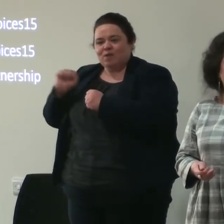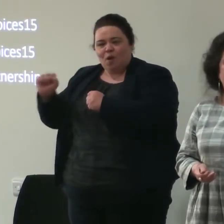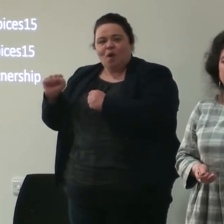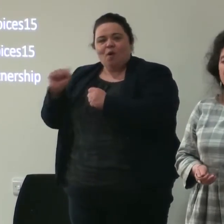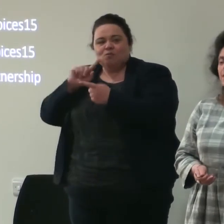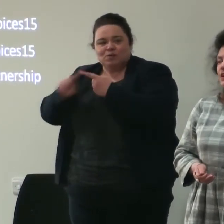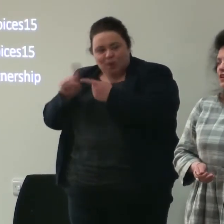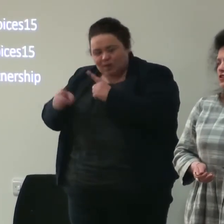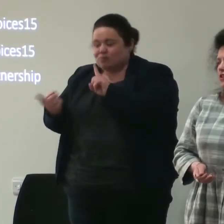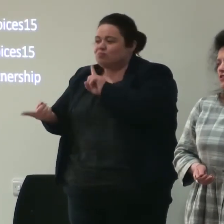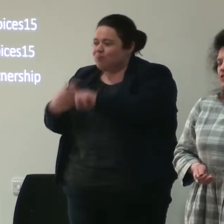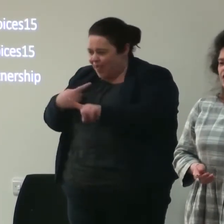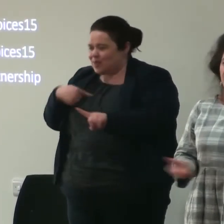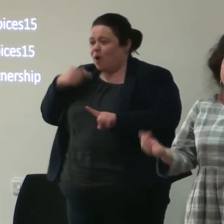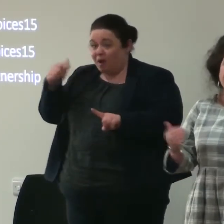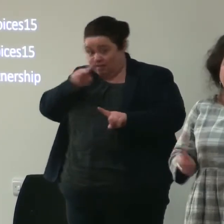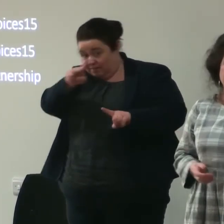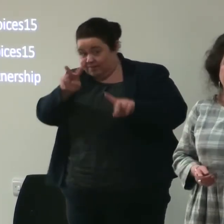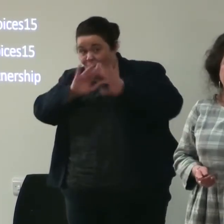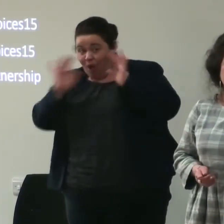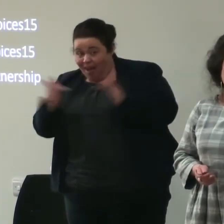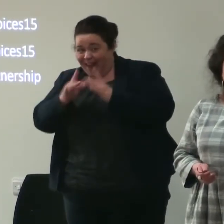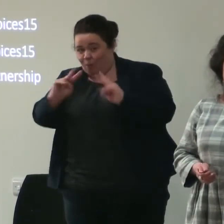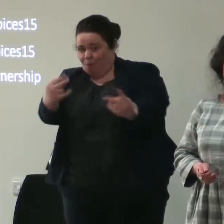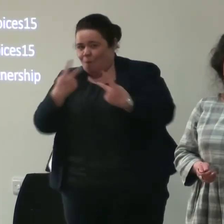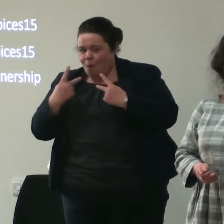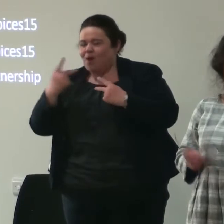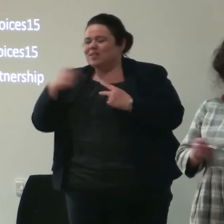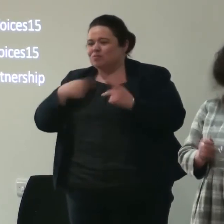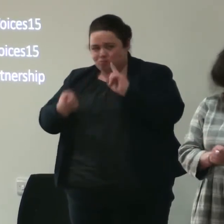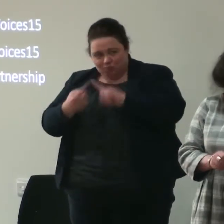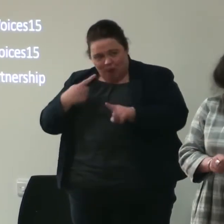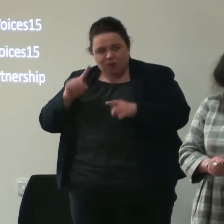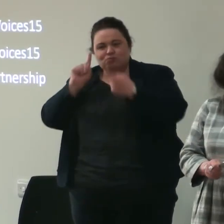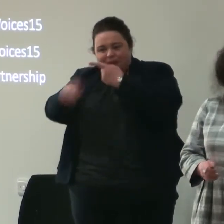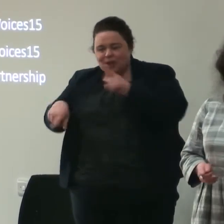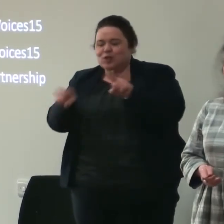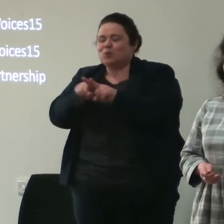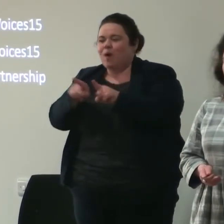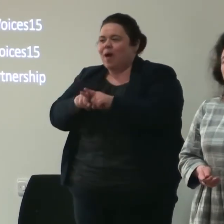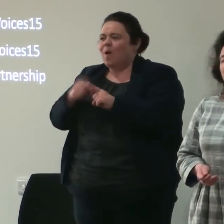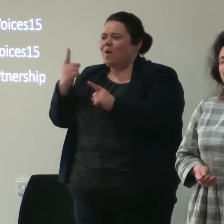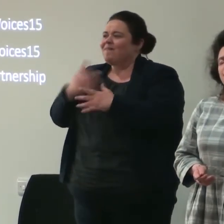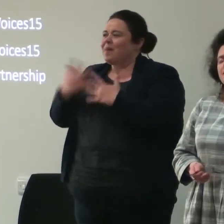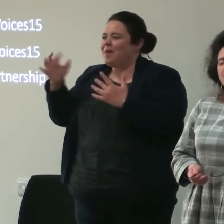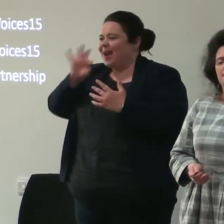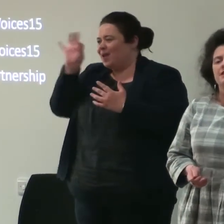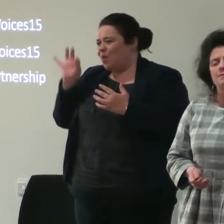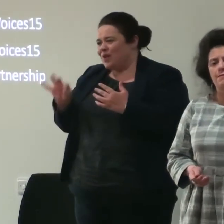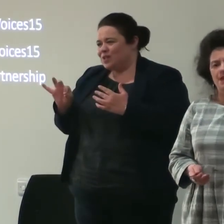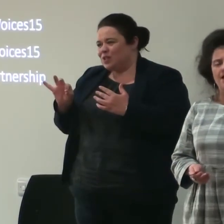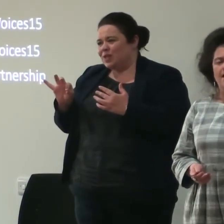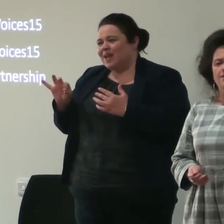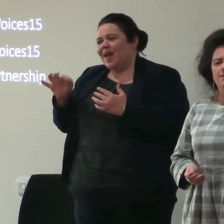and it's been great to have people joining us online and giving us their responses and reactions and that one of the many questions we didn't